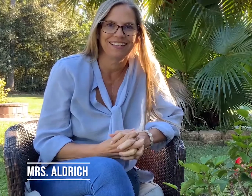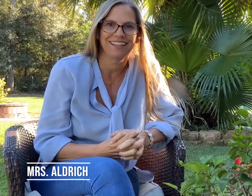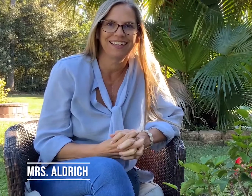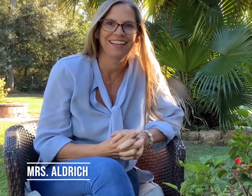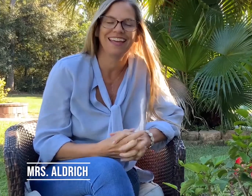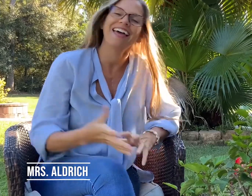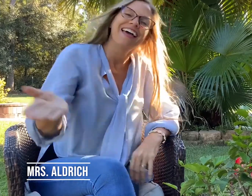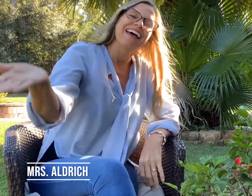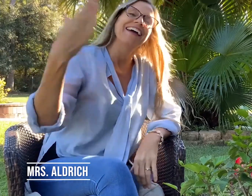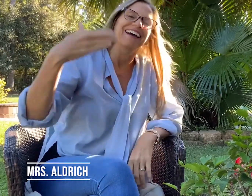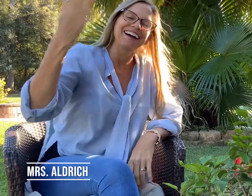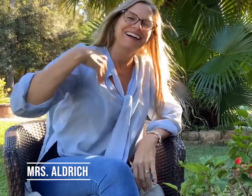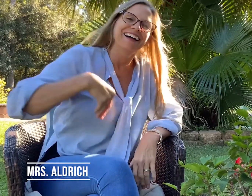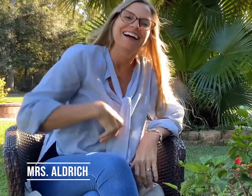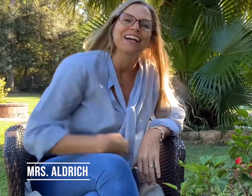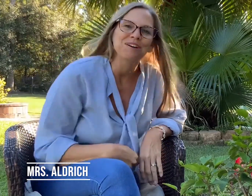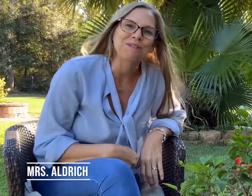Hey, come here.